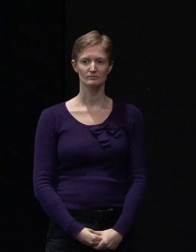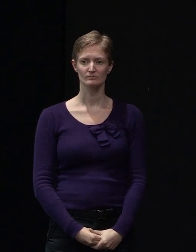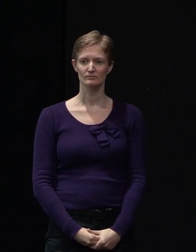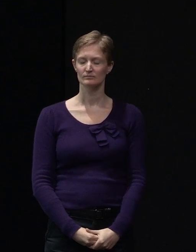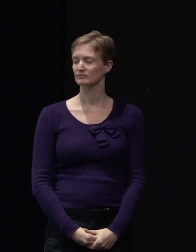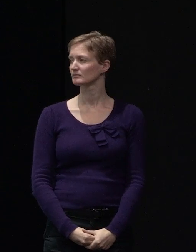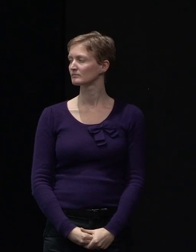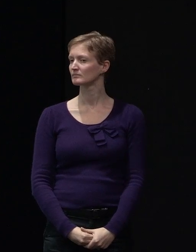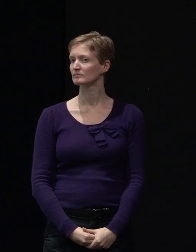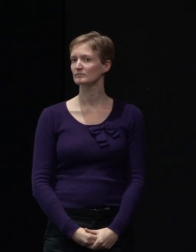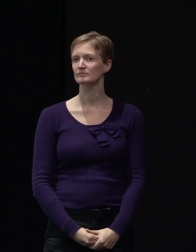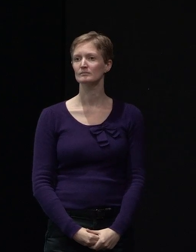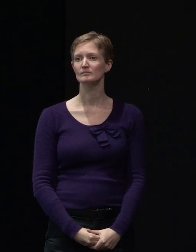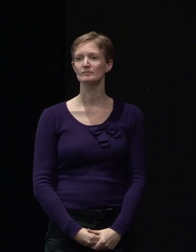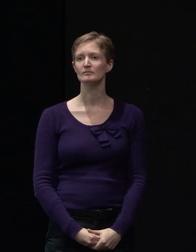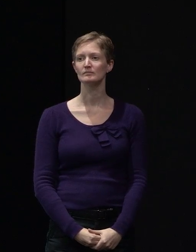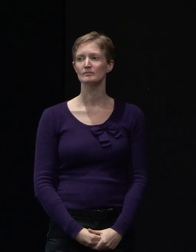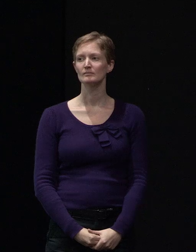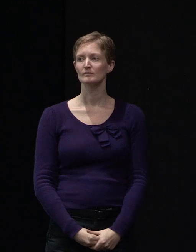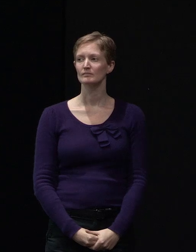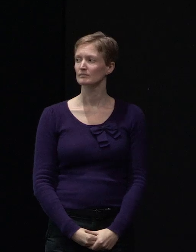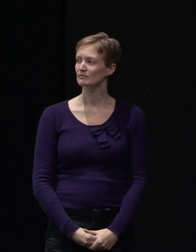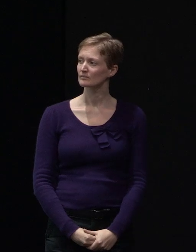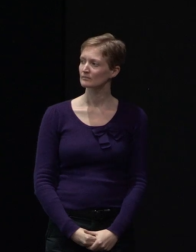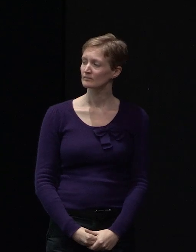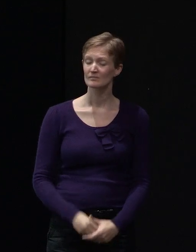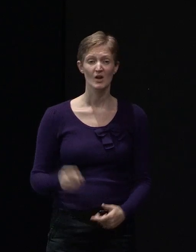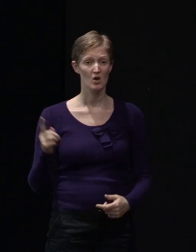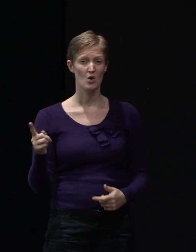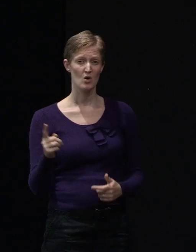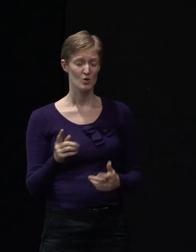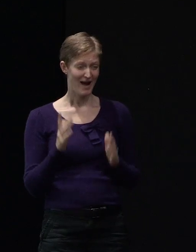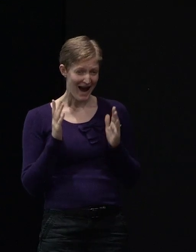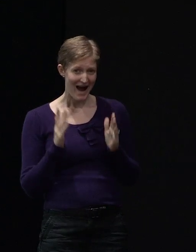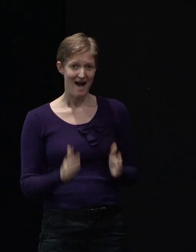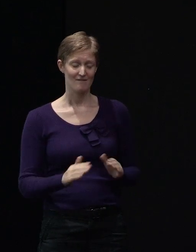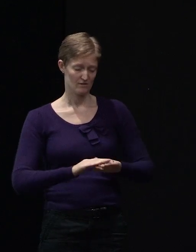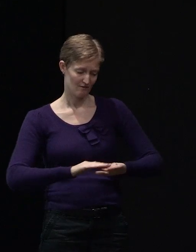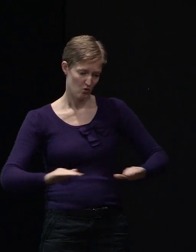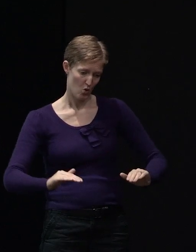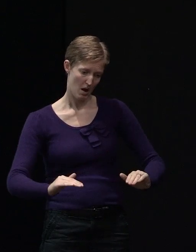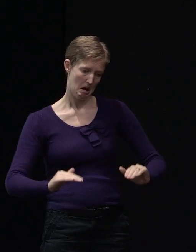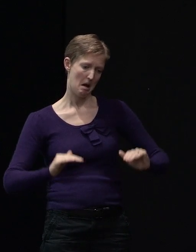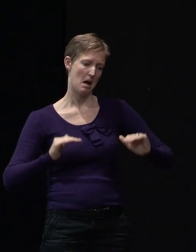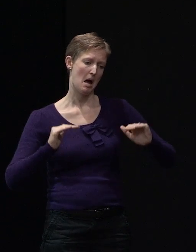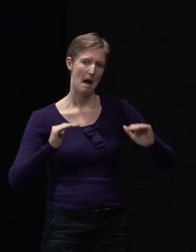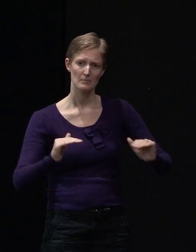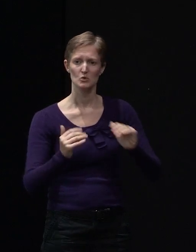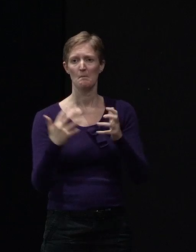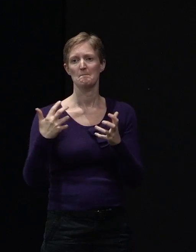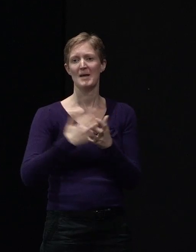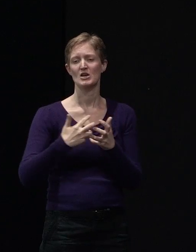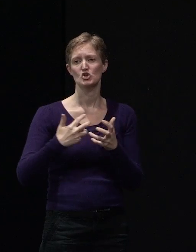Yeah, I mean, it's not necessarily a given that you have to raise the floor level to the 200-year flood level or whatever.